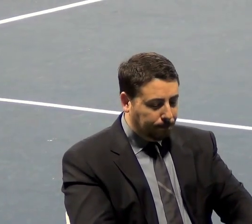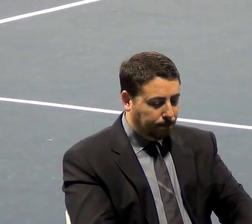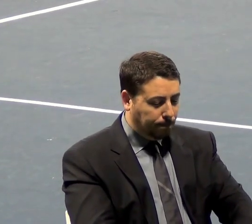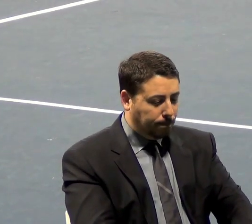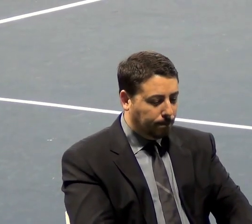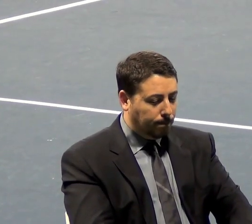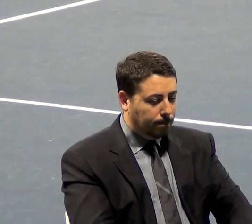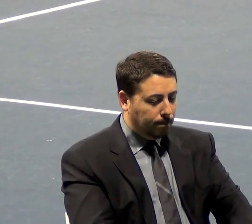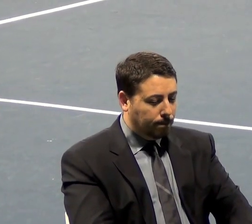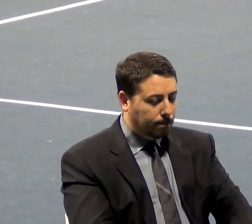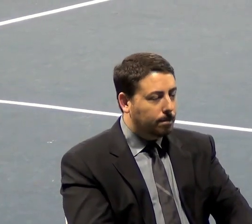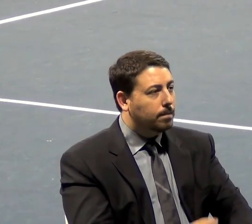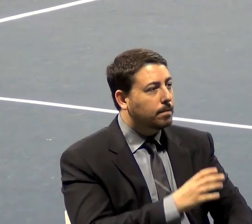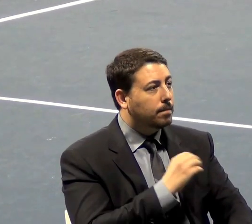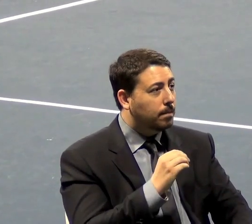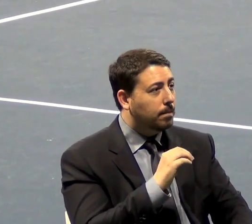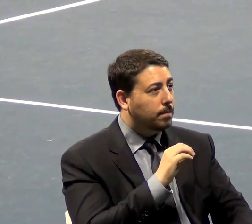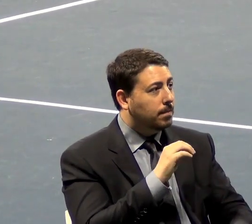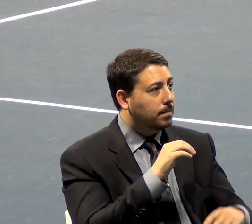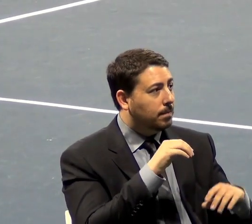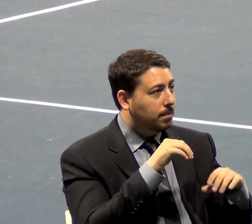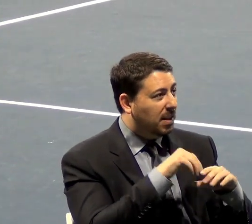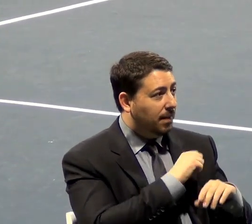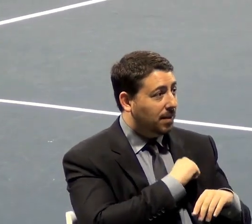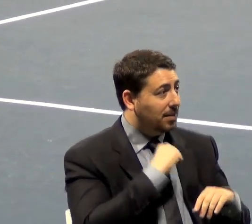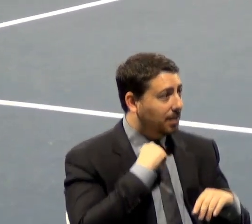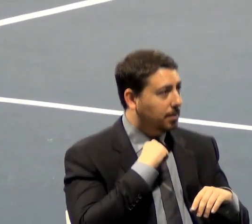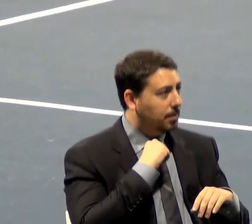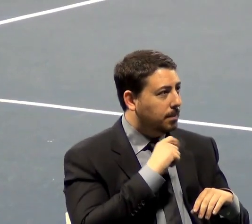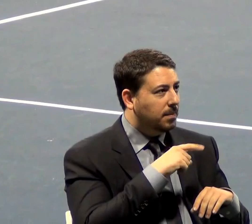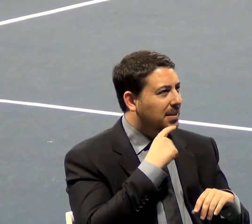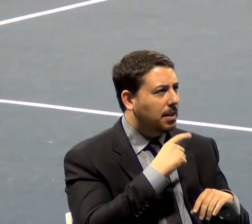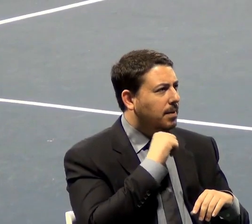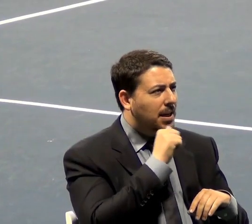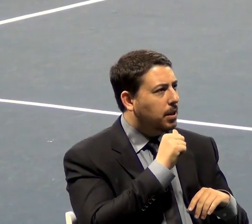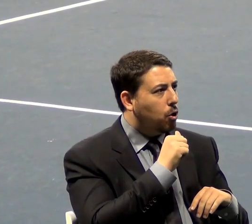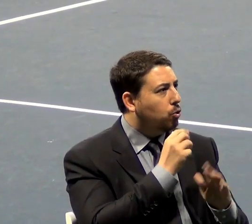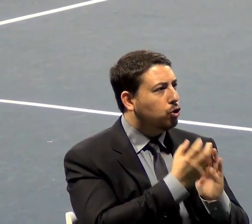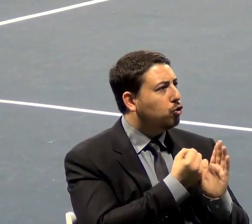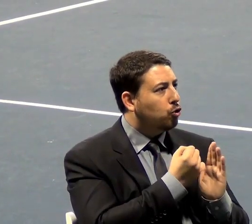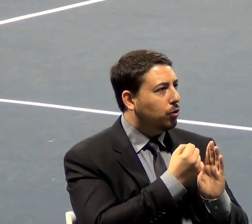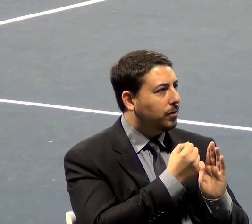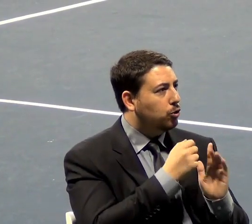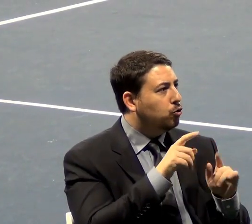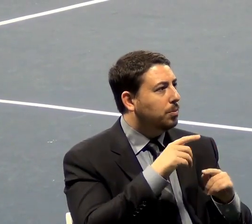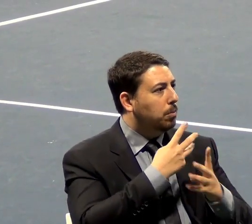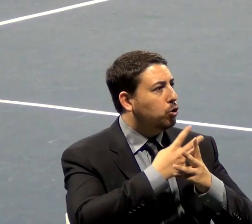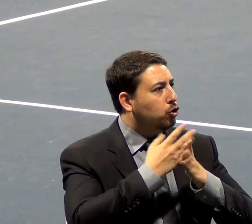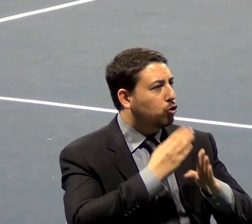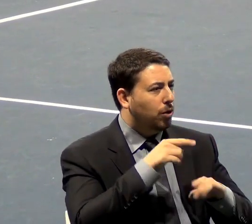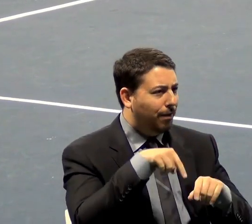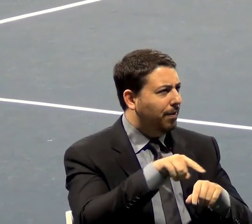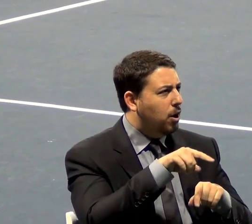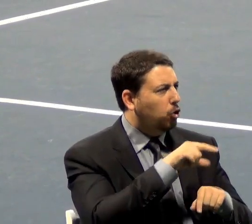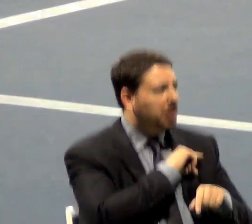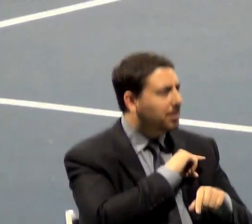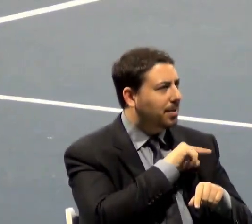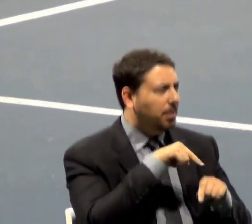And even on the Senate floor, there were senators saying they don't deserve a prisoner because they're guilty people who they're terrorists or they've been associated